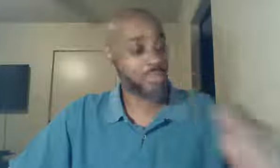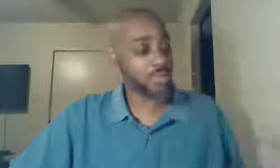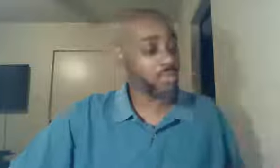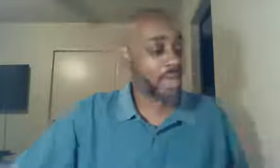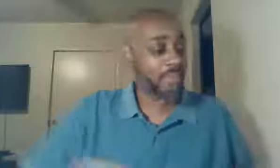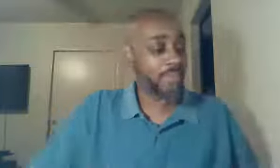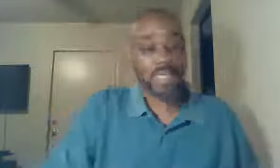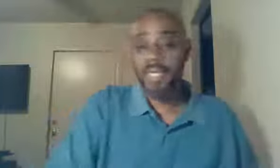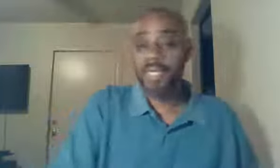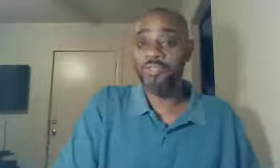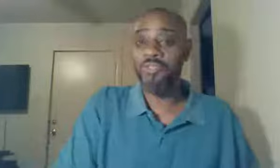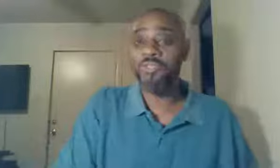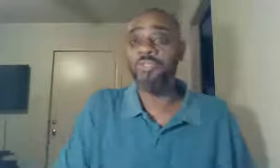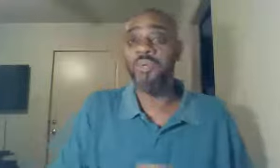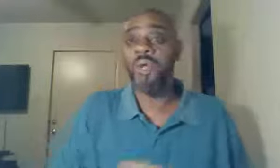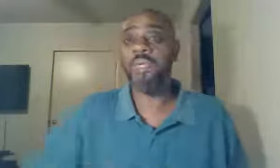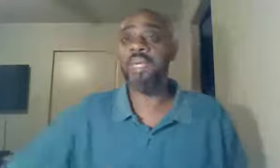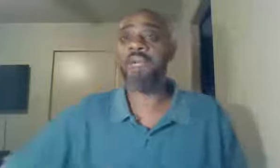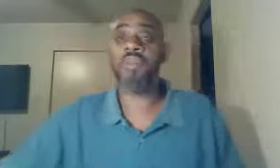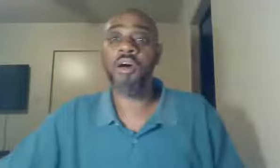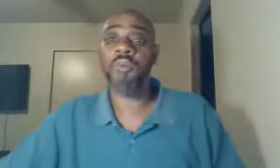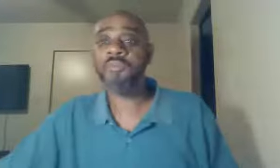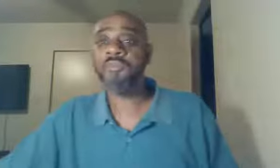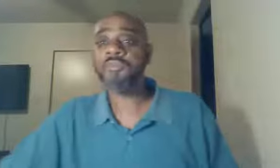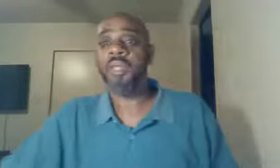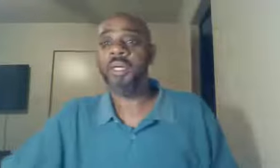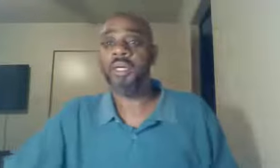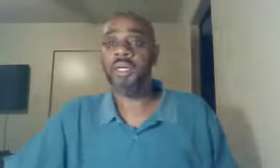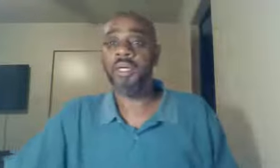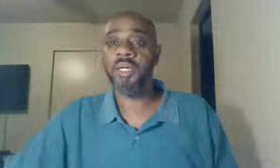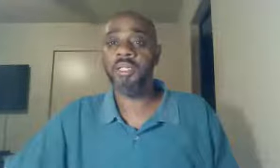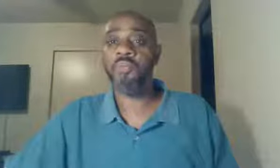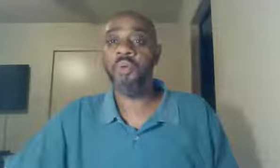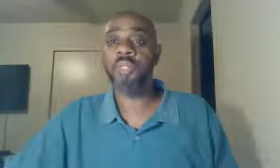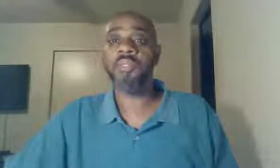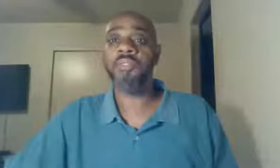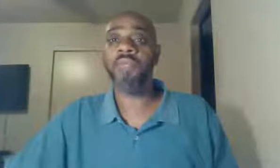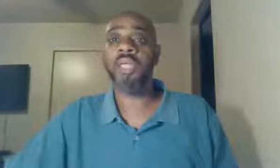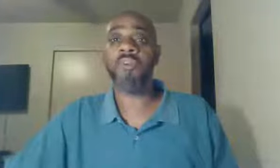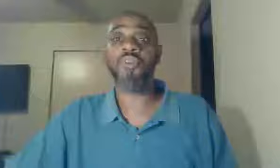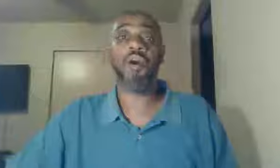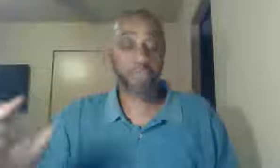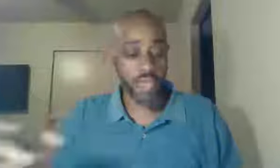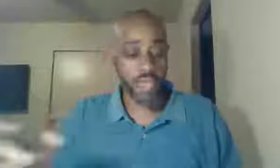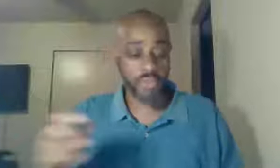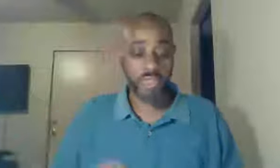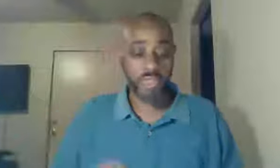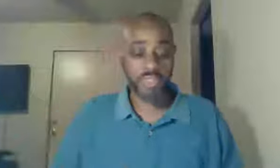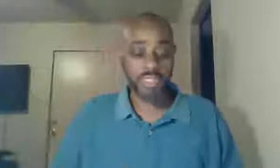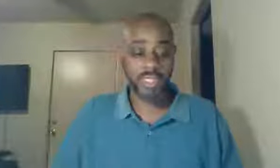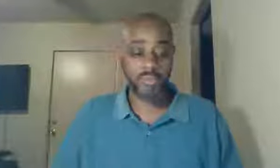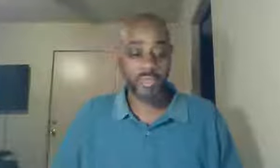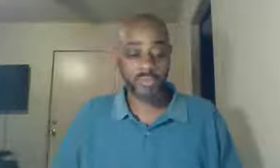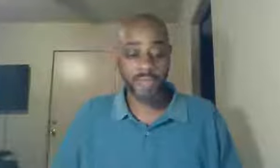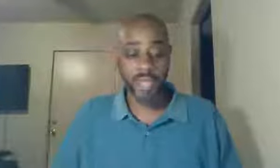right back into where we left off. The point we left off with was dealing with the fact